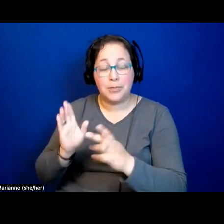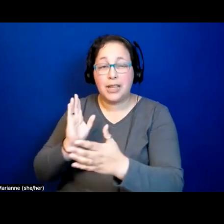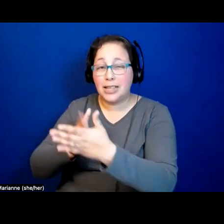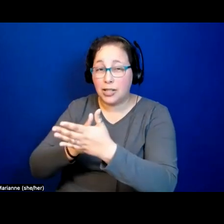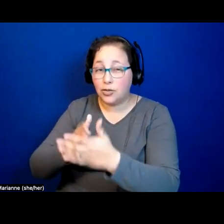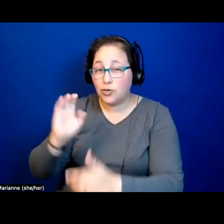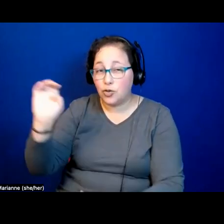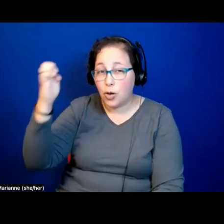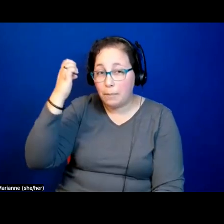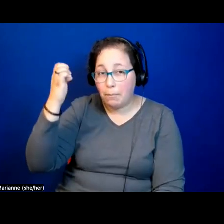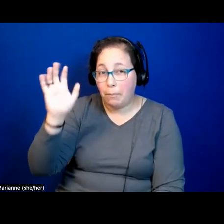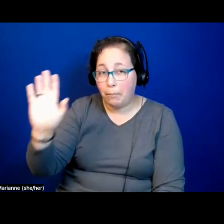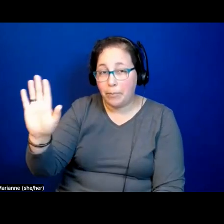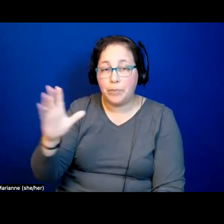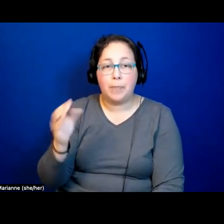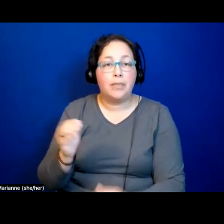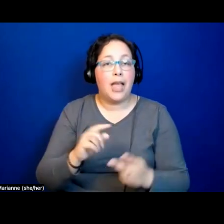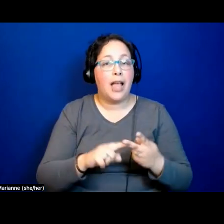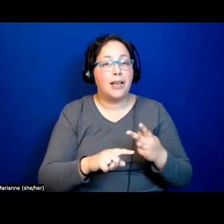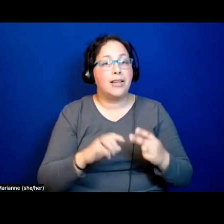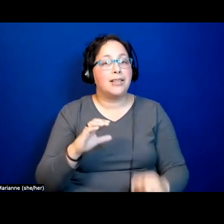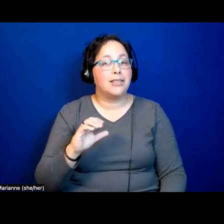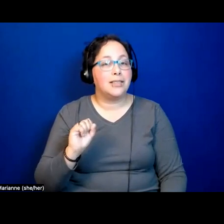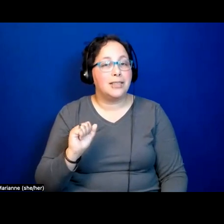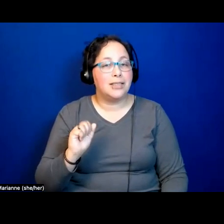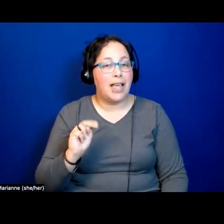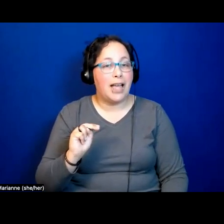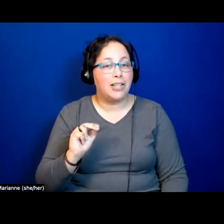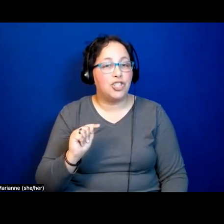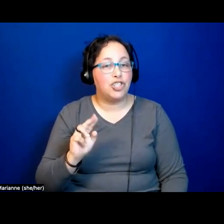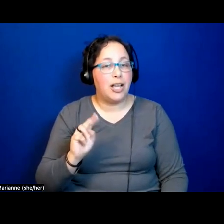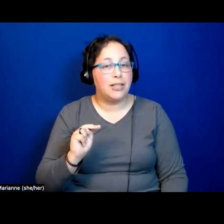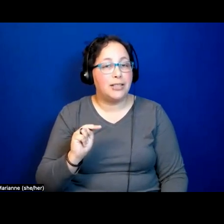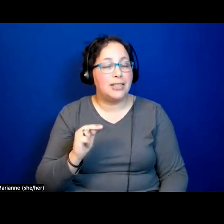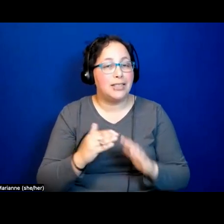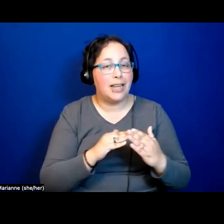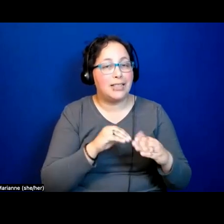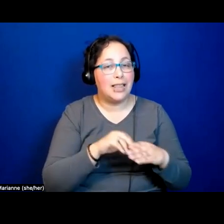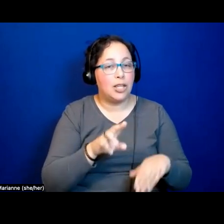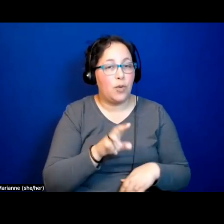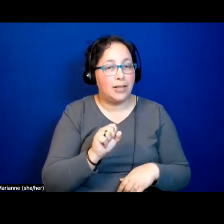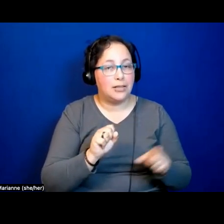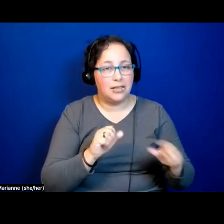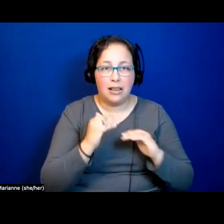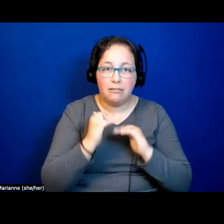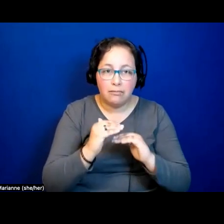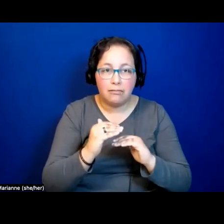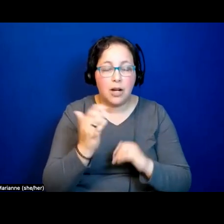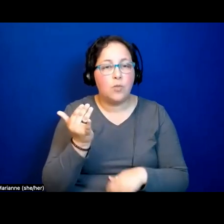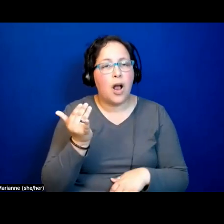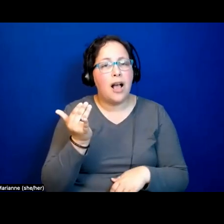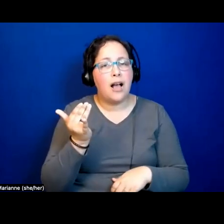cities movement in the US have been quite limited. And part of the limitations is, is of course, the necessary